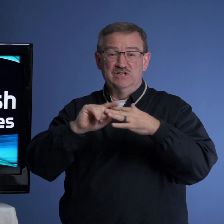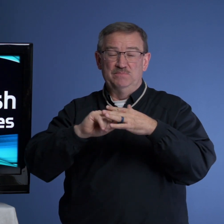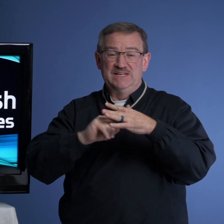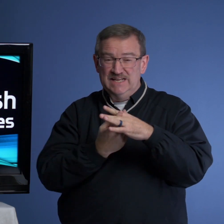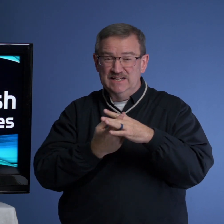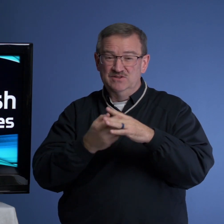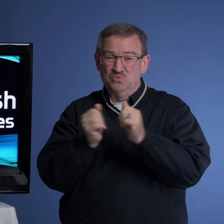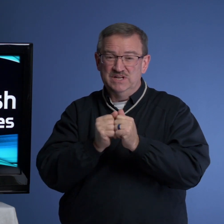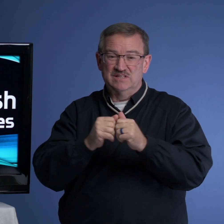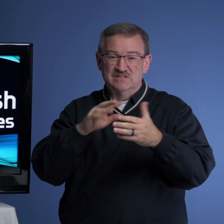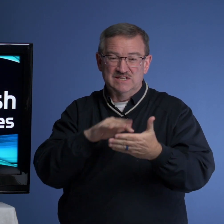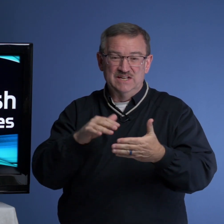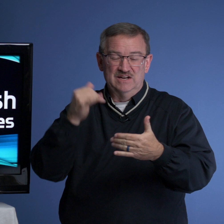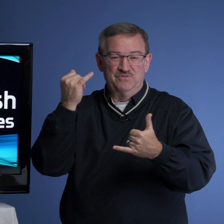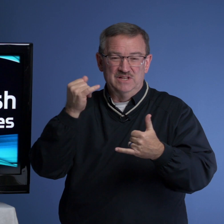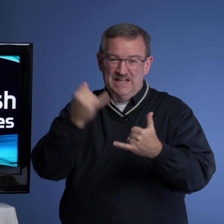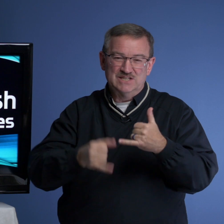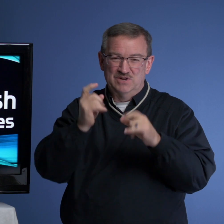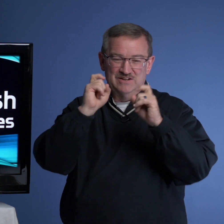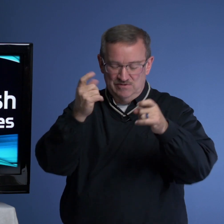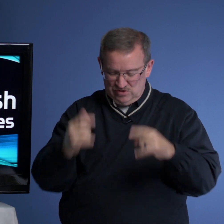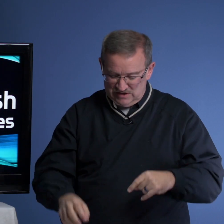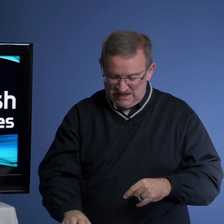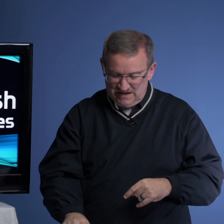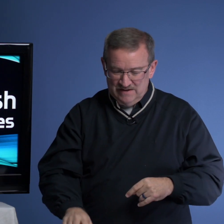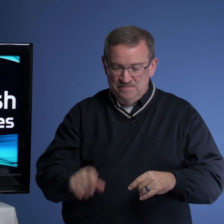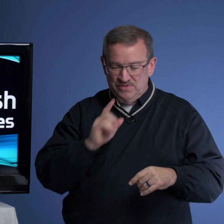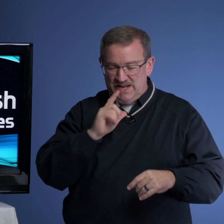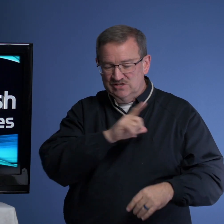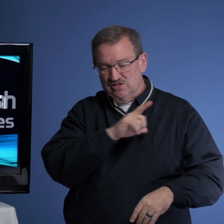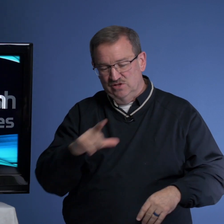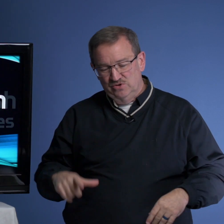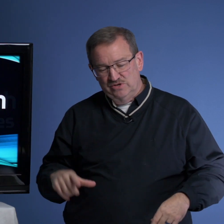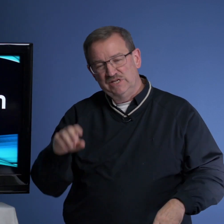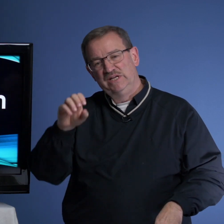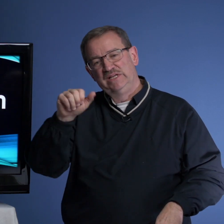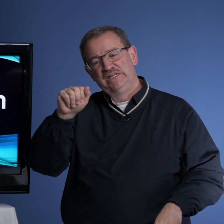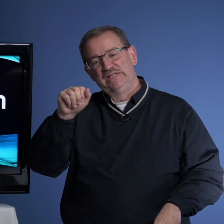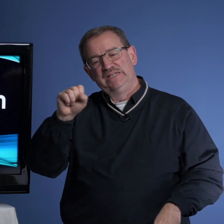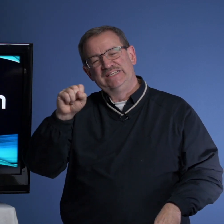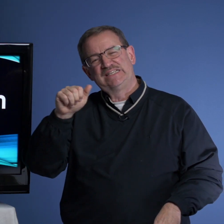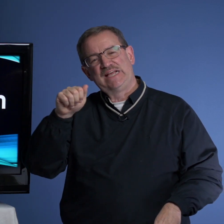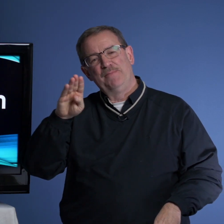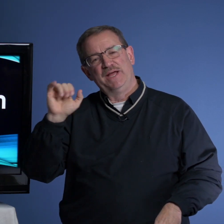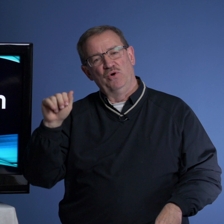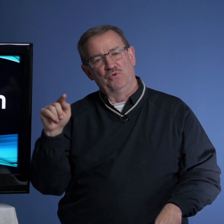going to begin with the study of the last one I'll give you tonight. That is the Lord Sabaoth.